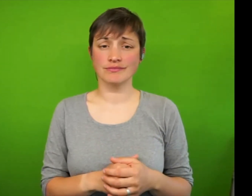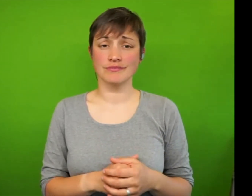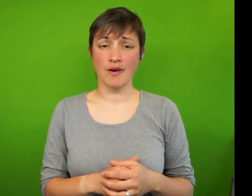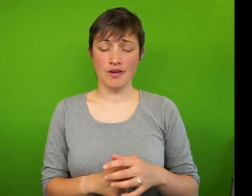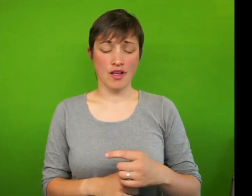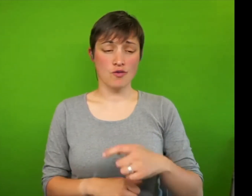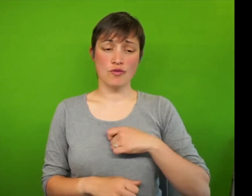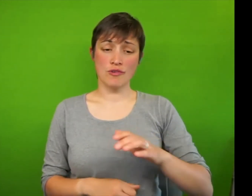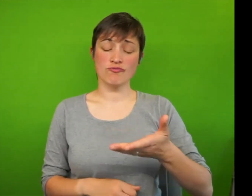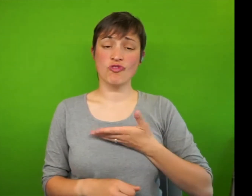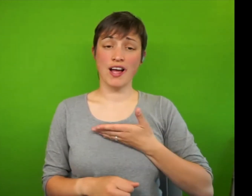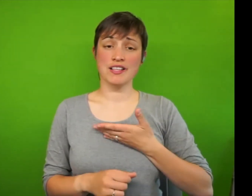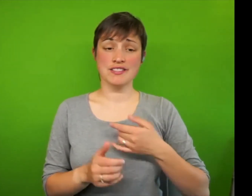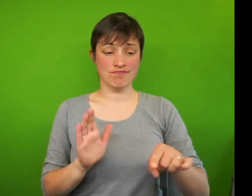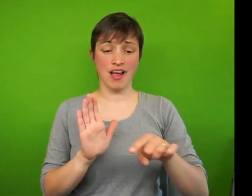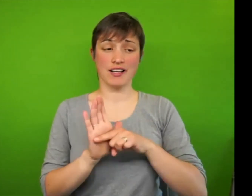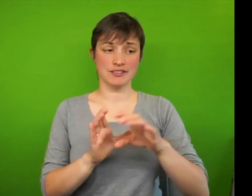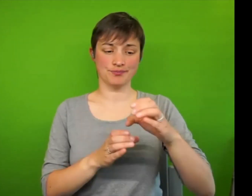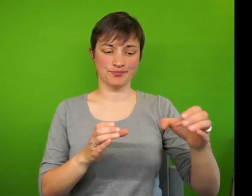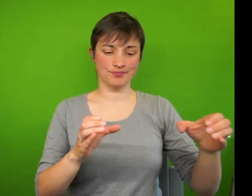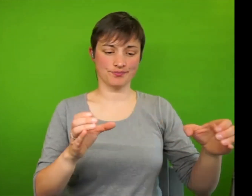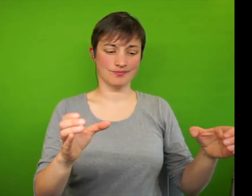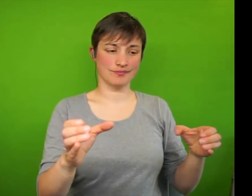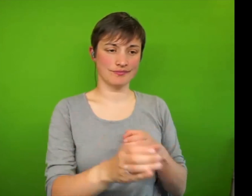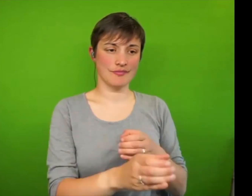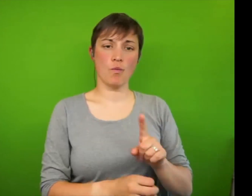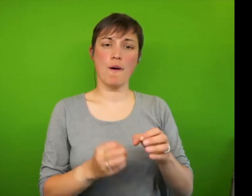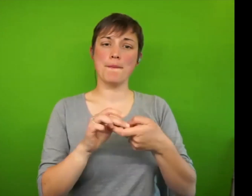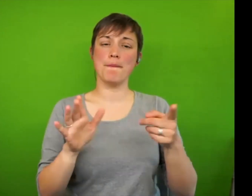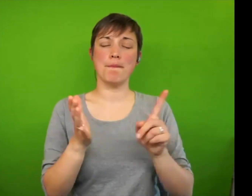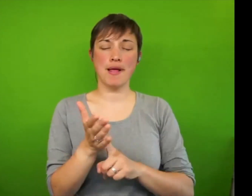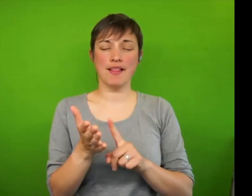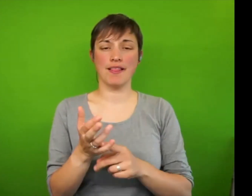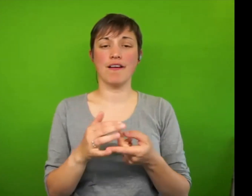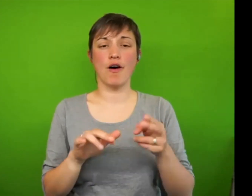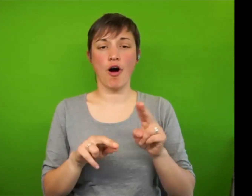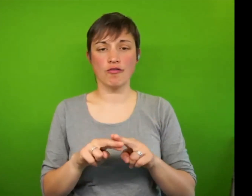Act with a so-called Bill of Rights, and I think it's going to be a real struggle.